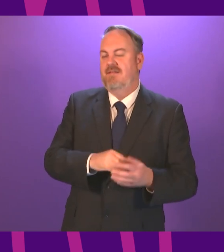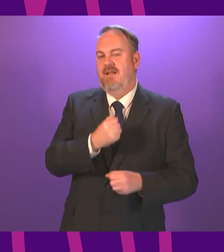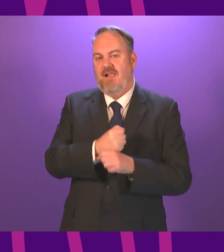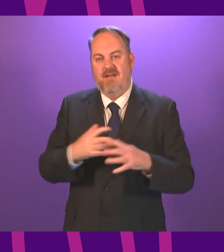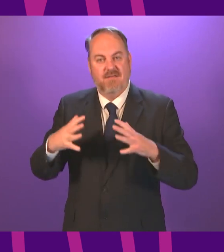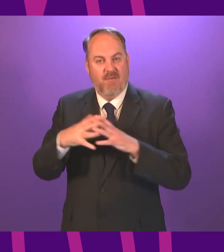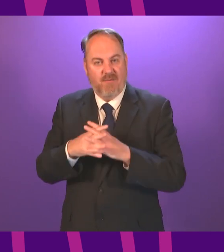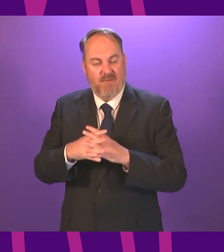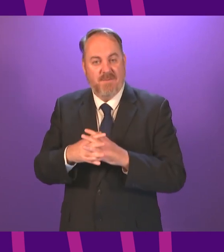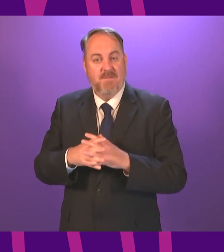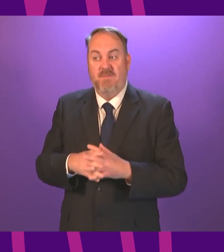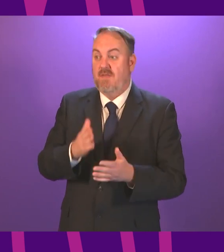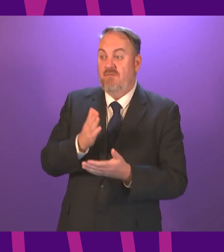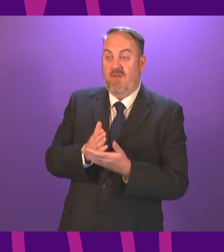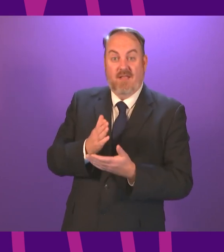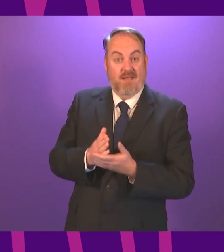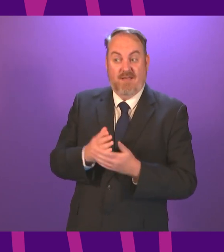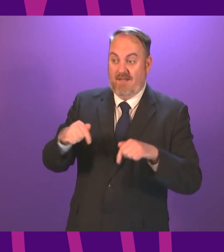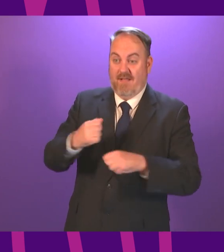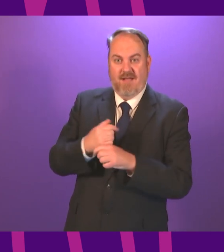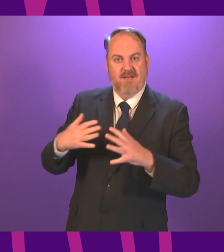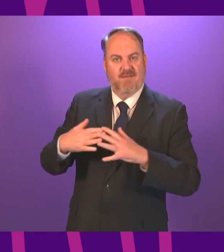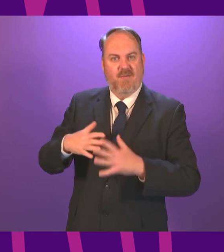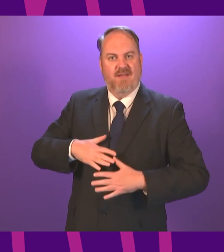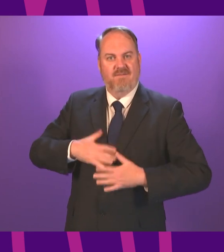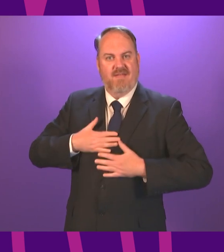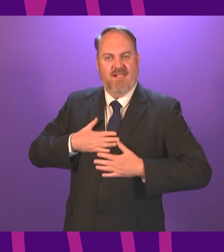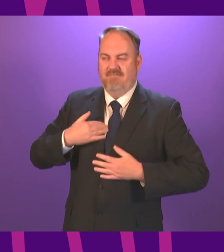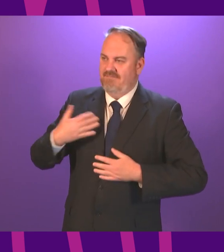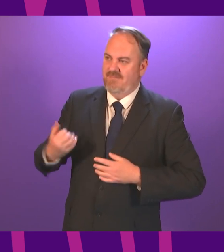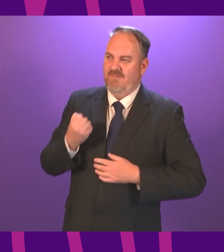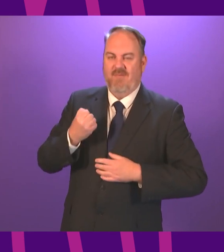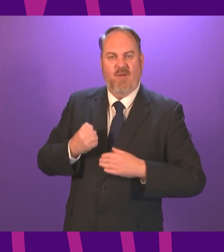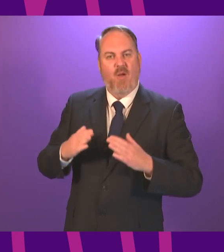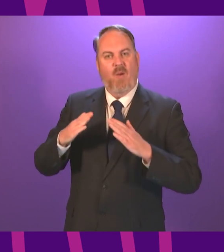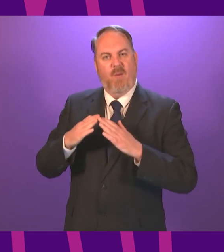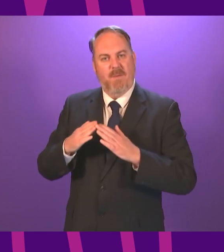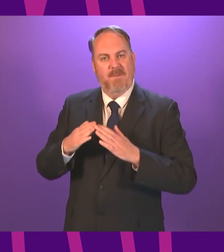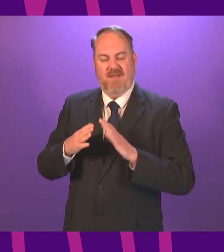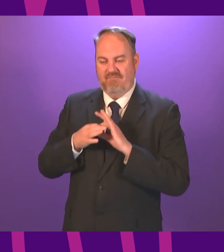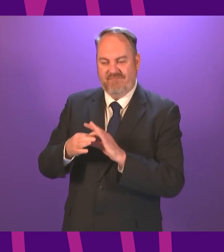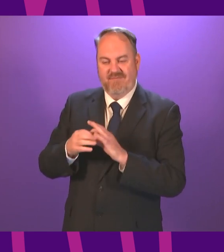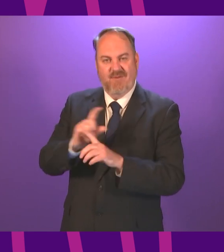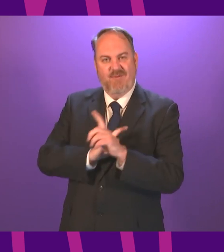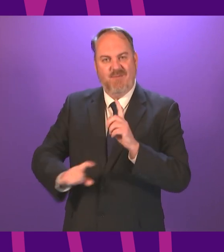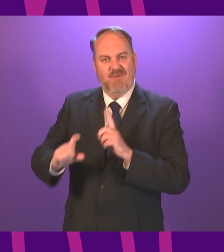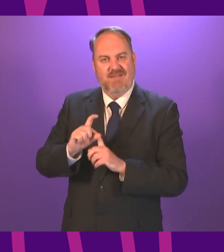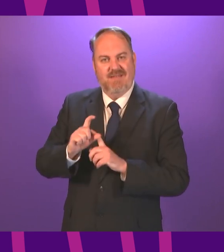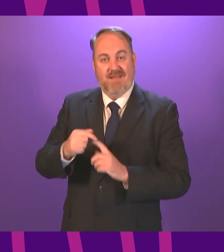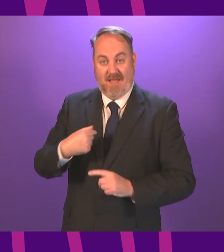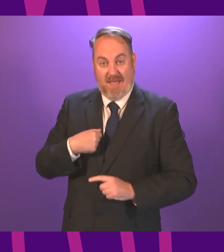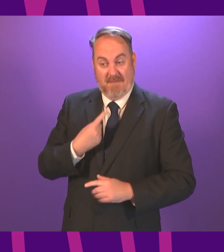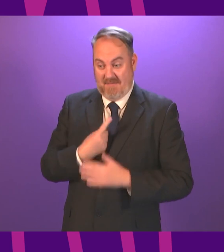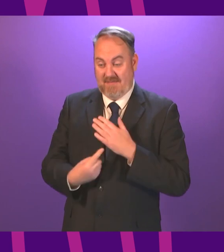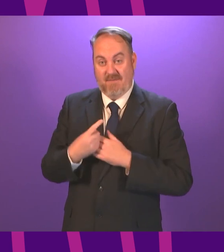and it is here in Glasgow I found a home a family a community I am a frontline